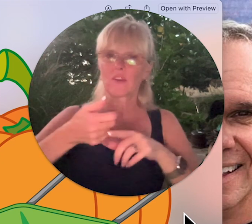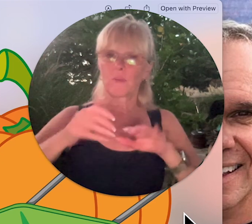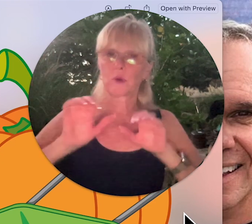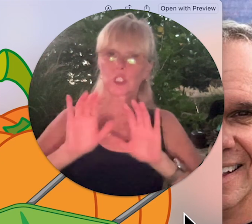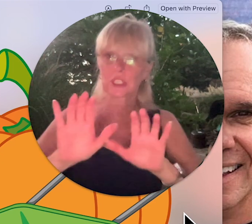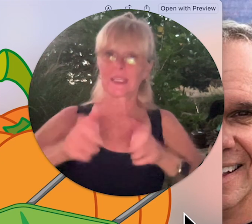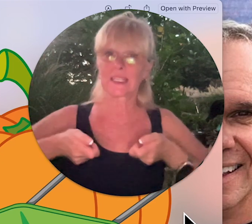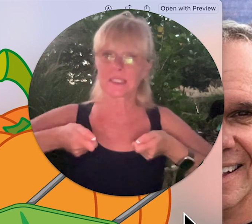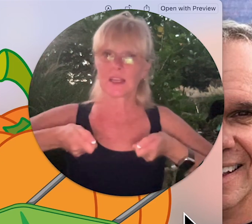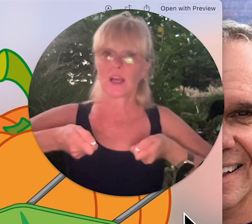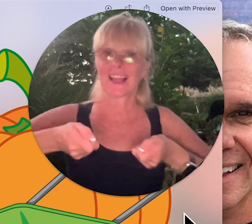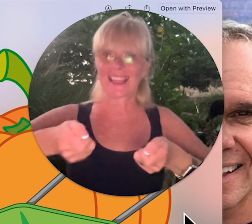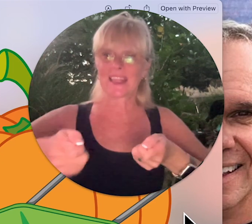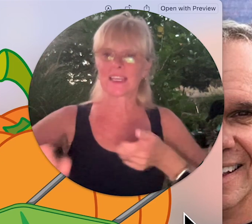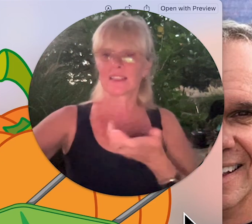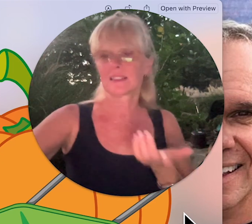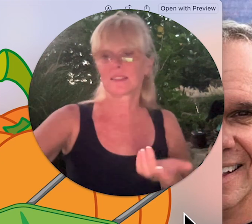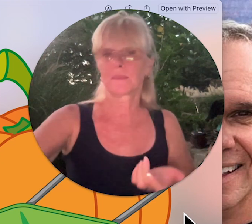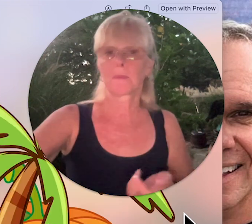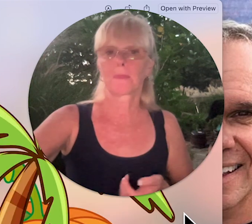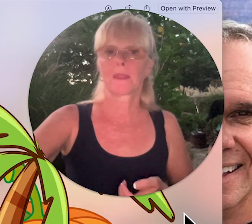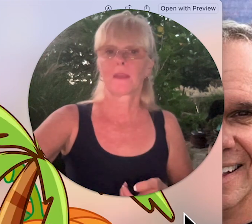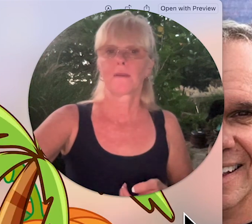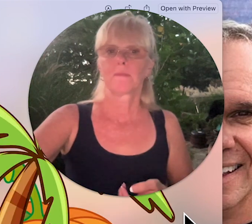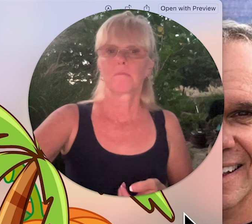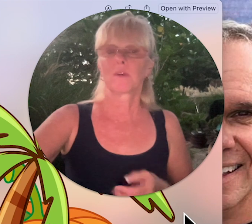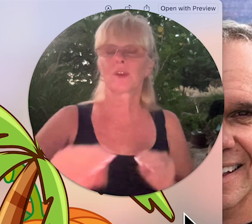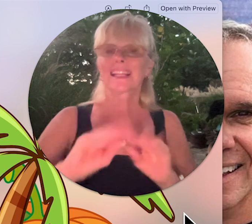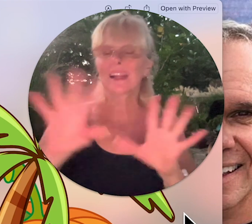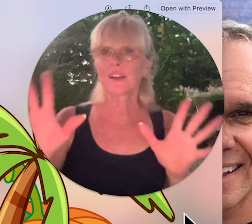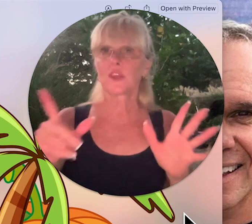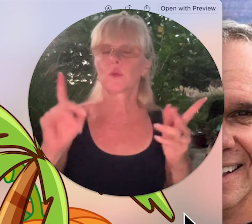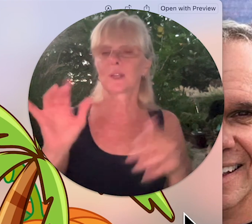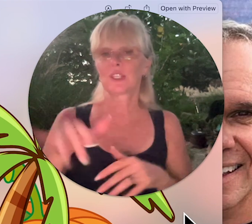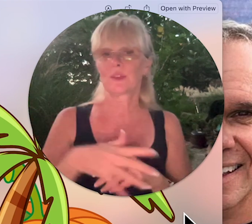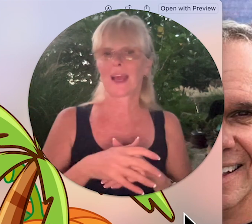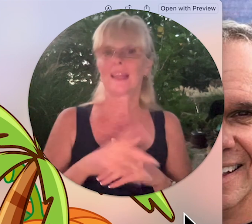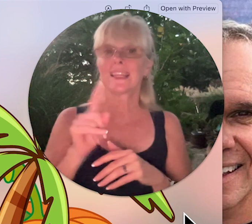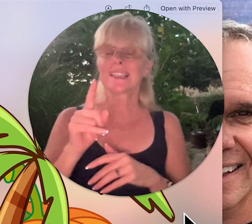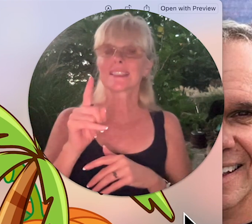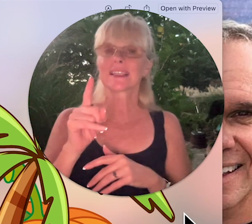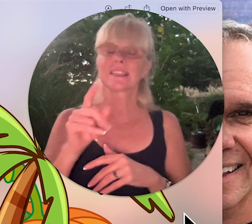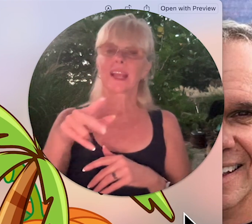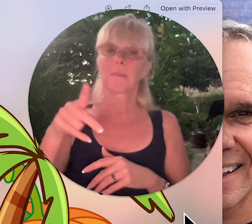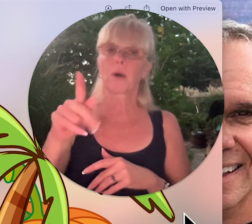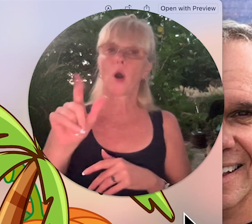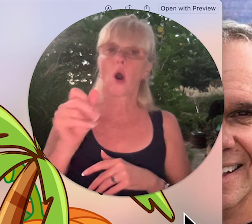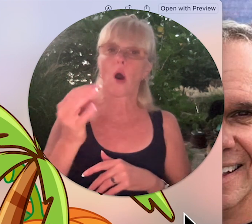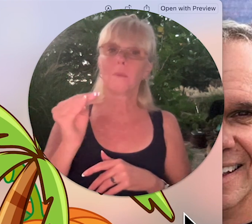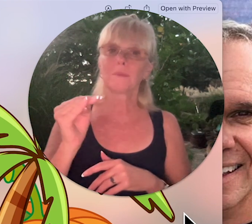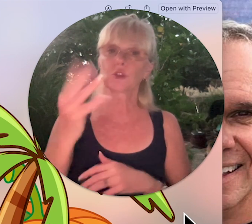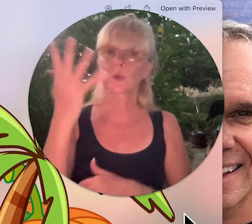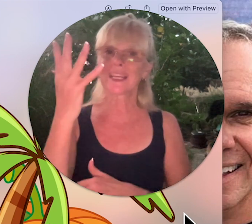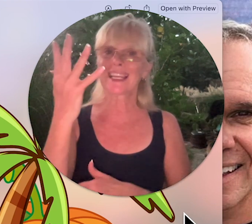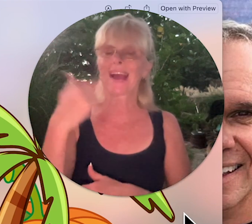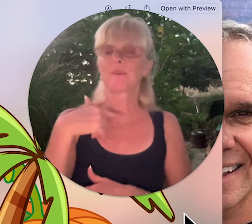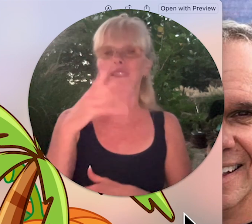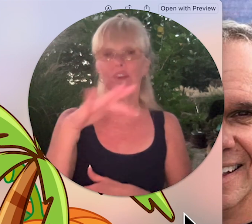pushing this like this but for clarity you'd want to do that and this is a palm tree I would still